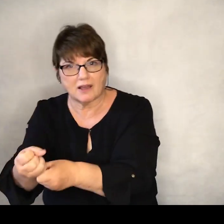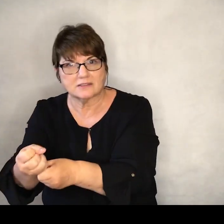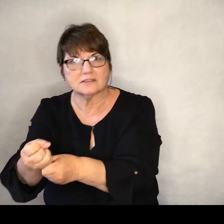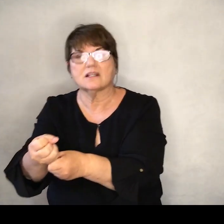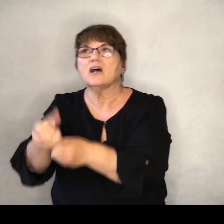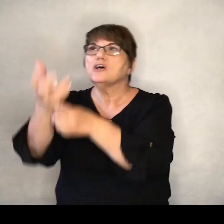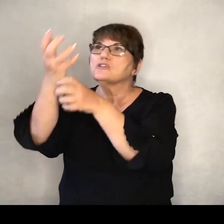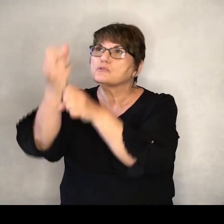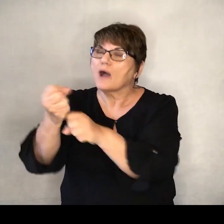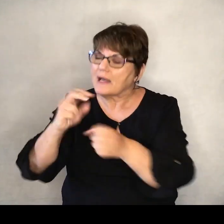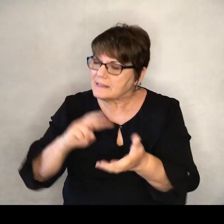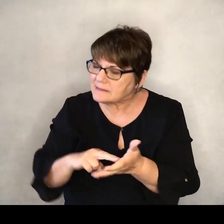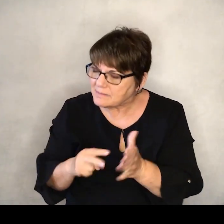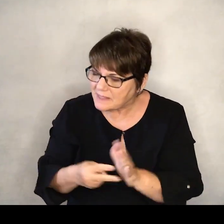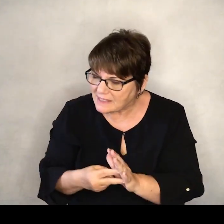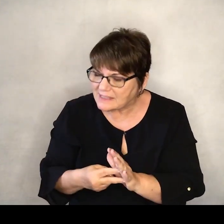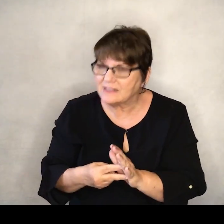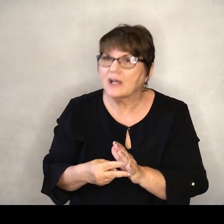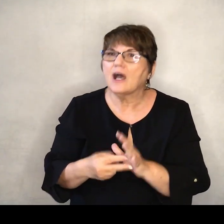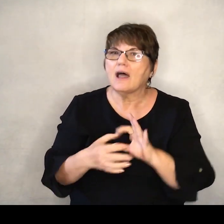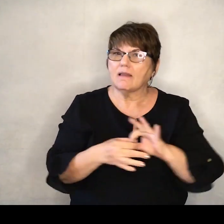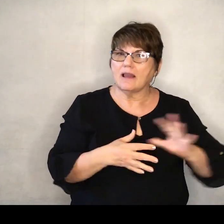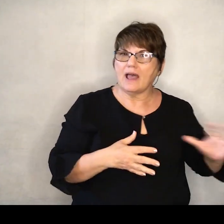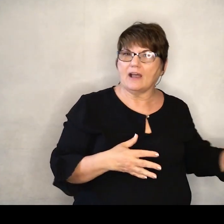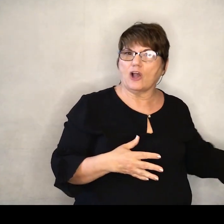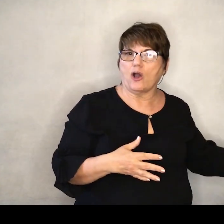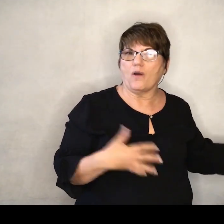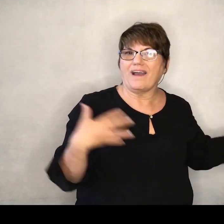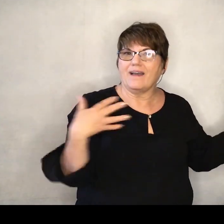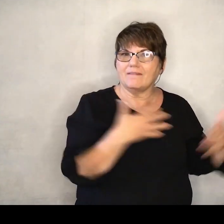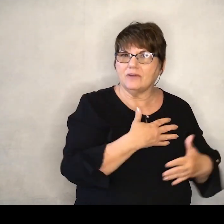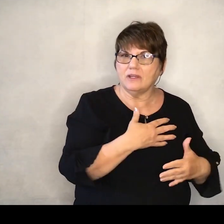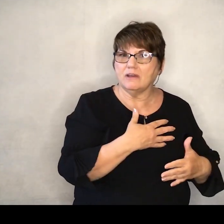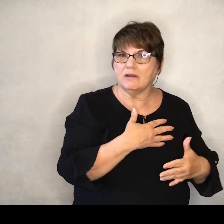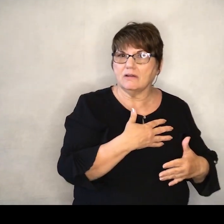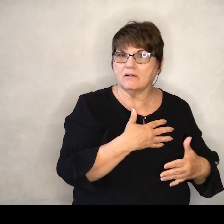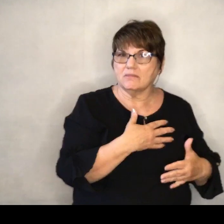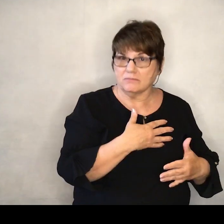trust means we let go of fear of change.